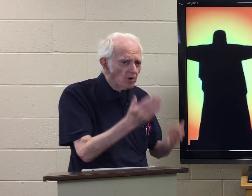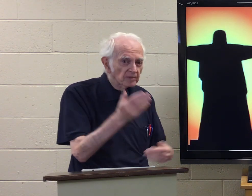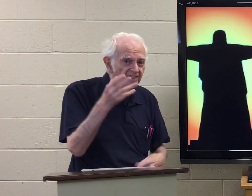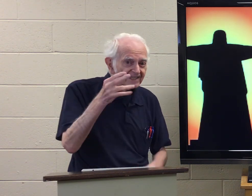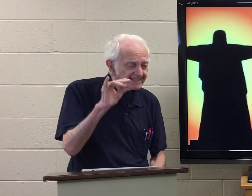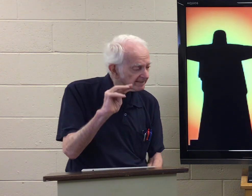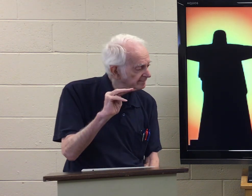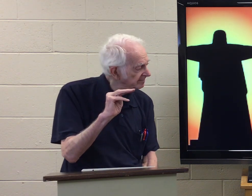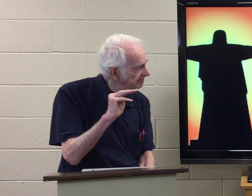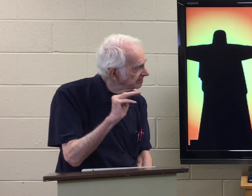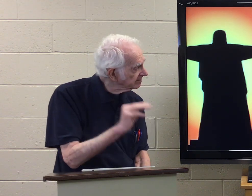obeyed him.